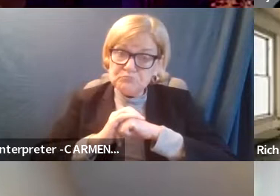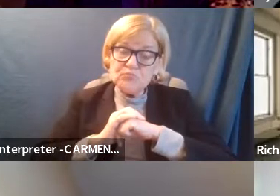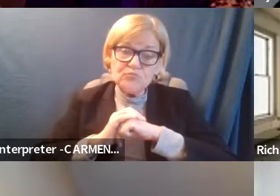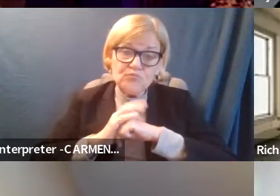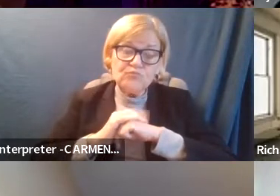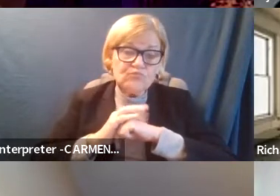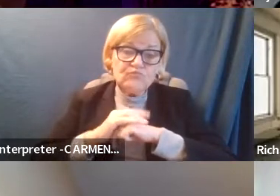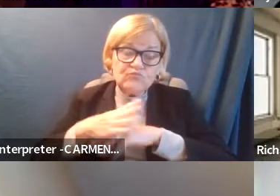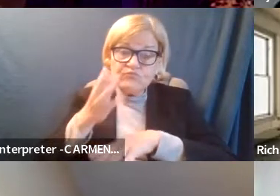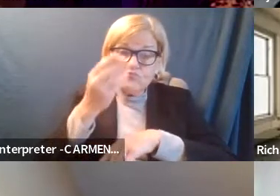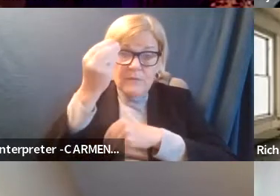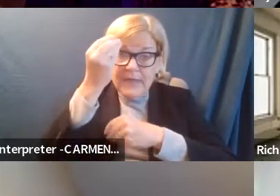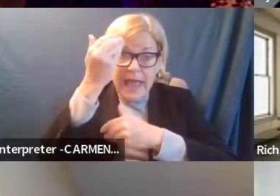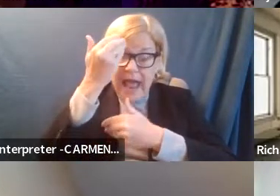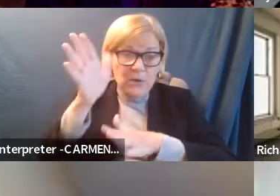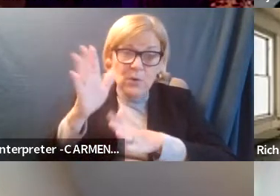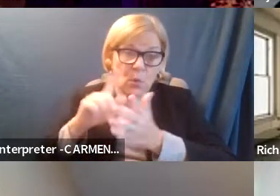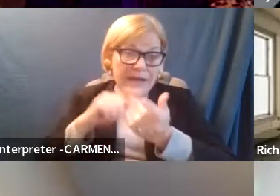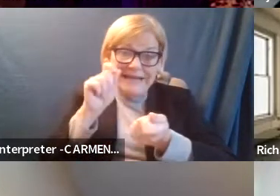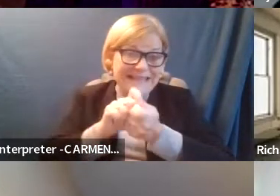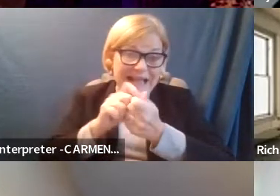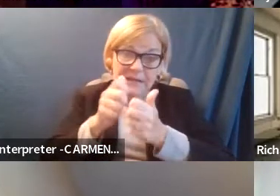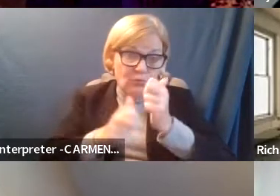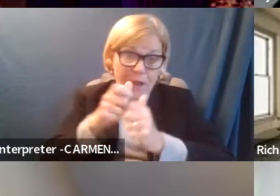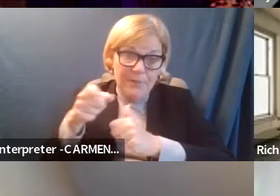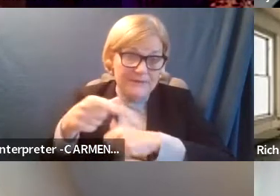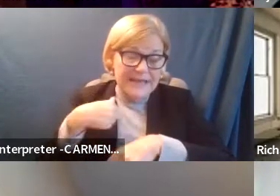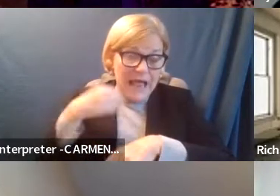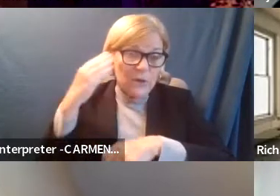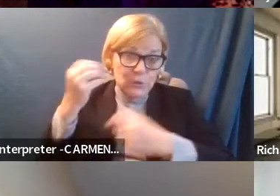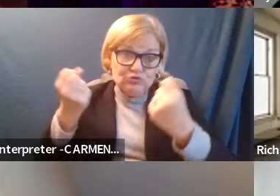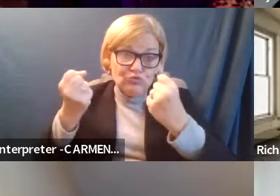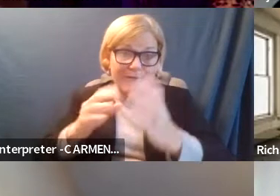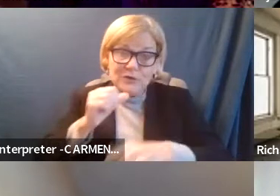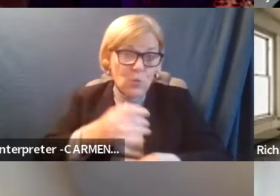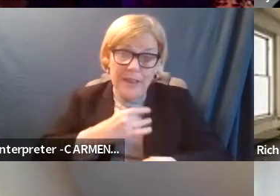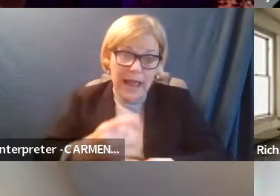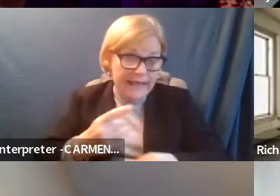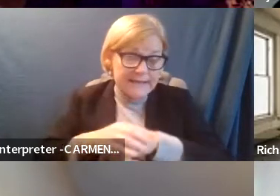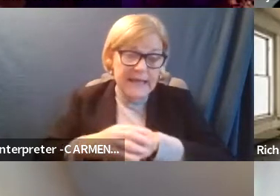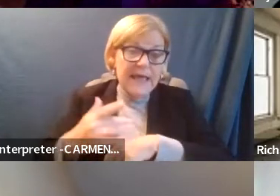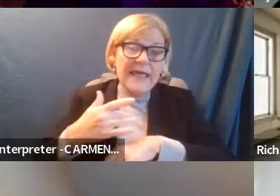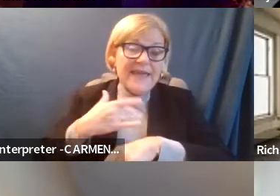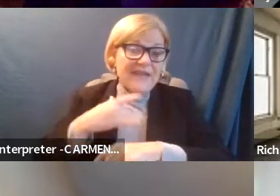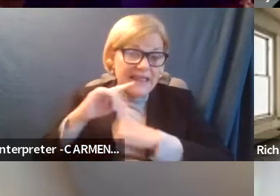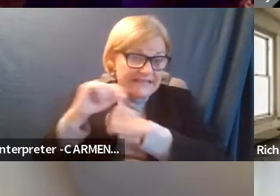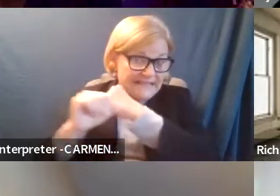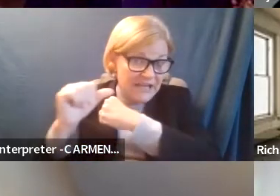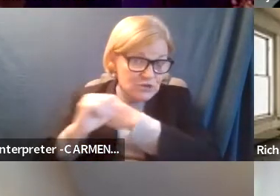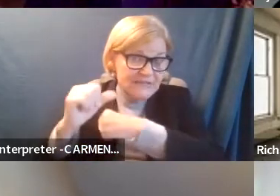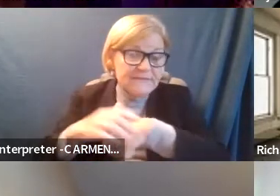I don't know what exactly the problem is. I know that drivers don't like it. They feel that it's dangerous,